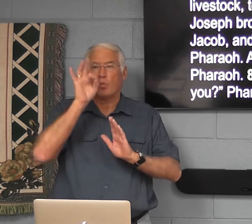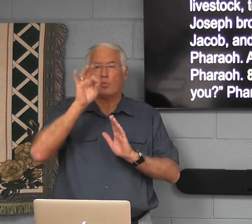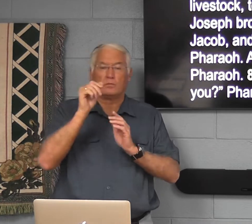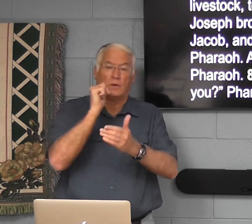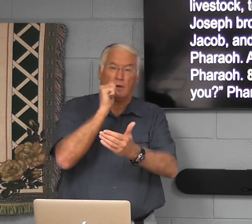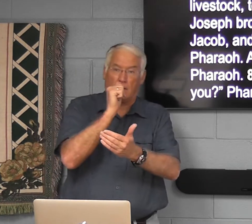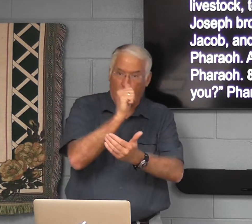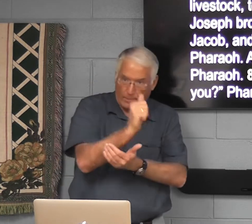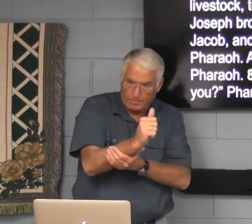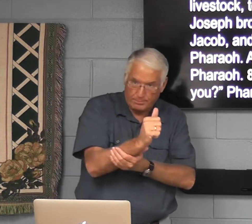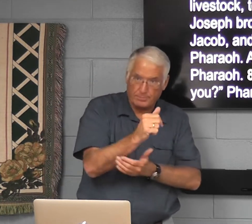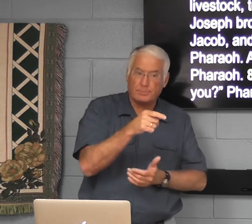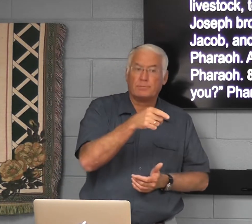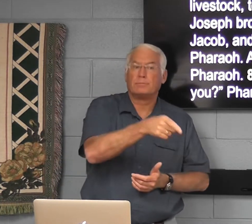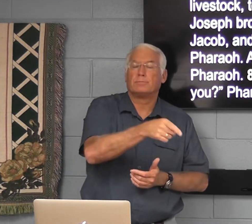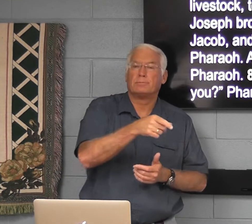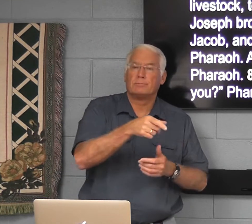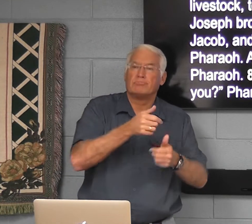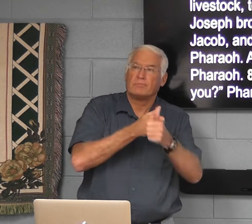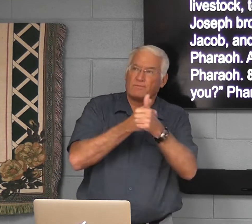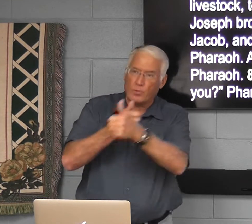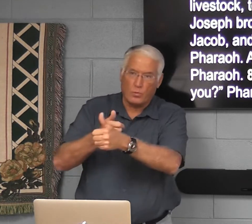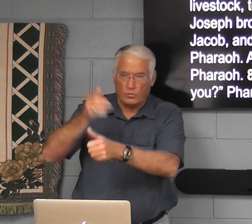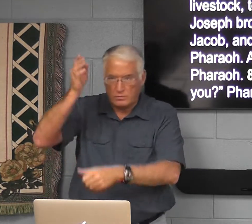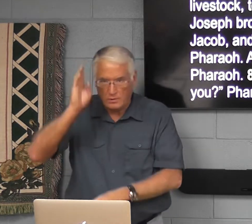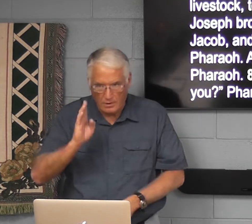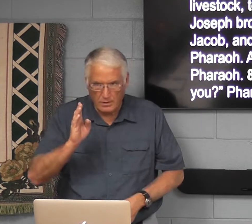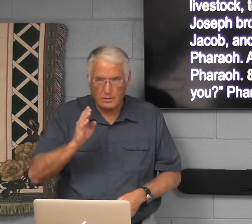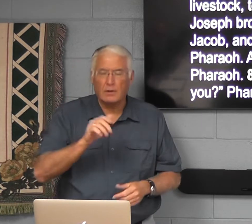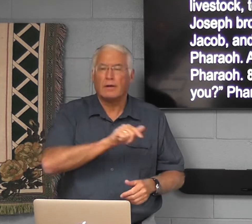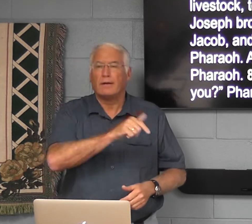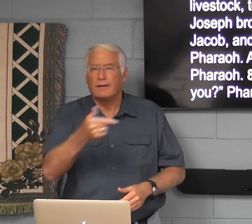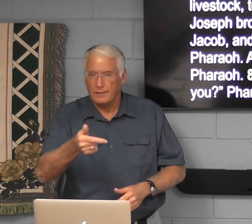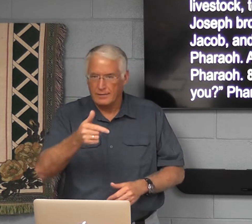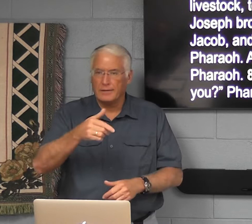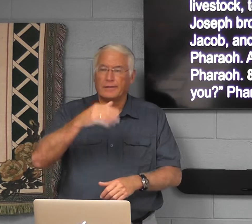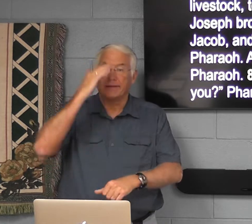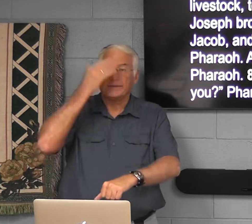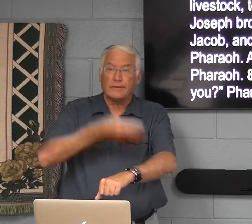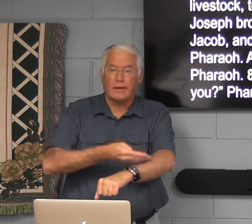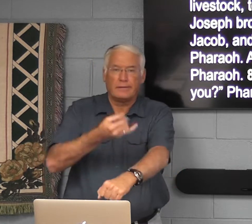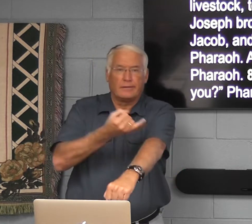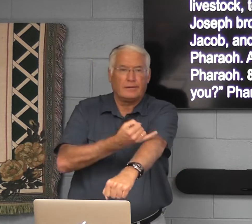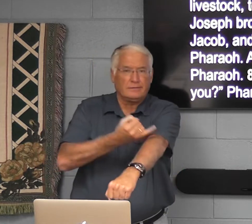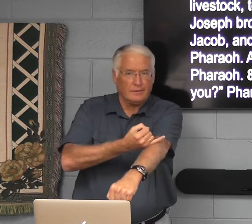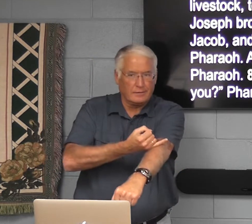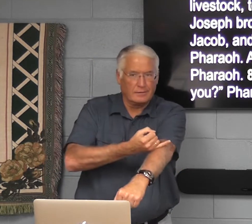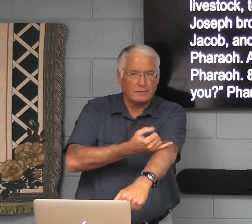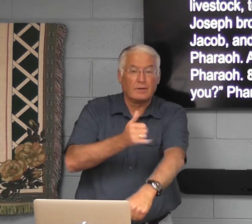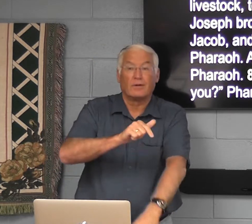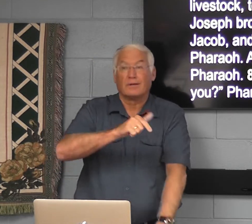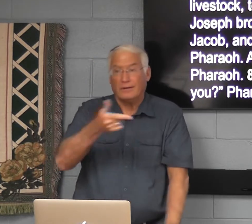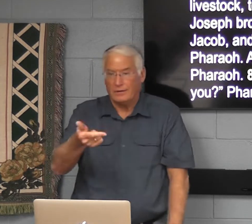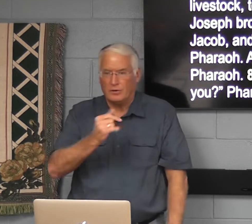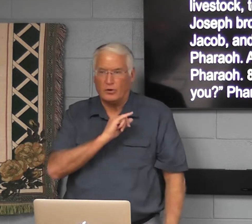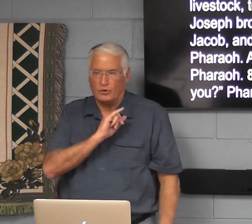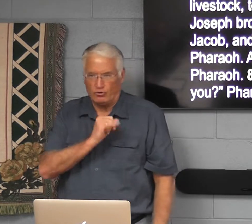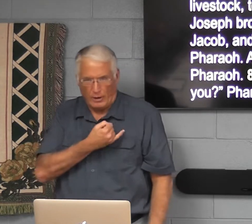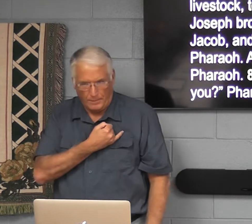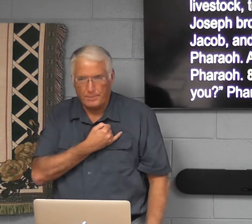God had already chosen Abraham who followed God. Then came the son Isaac. Then came